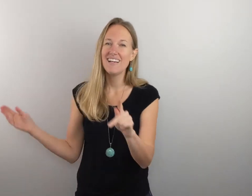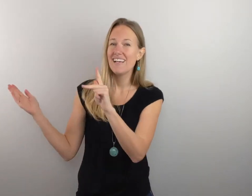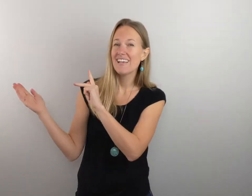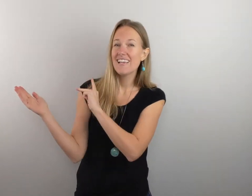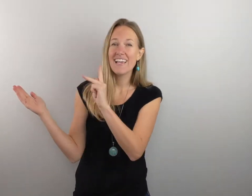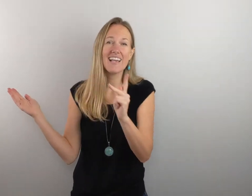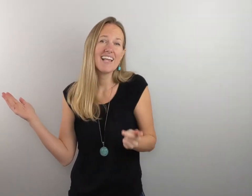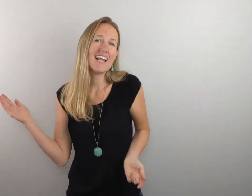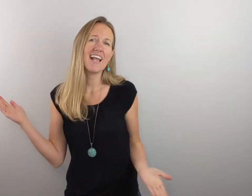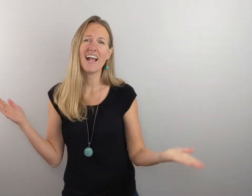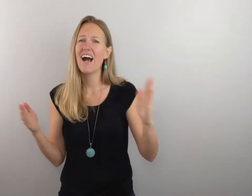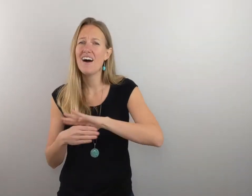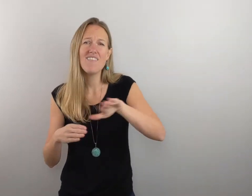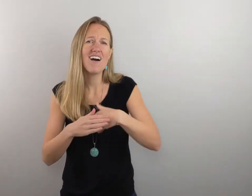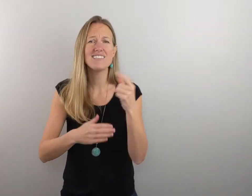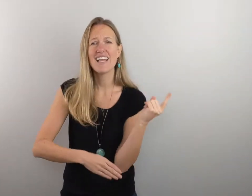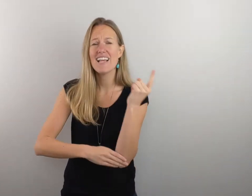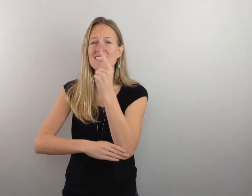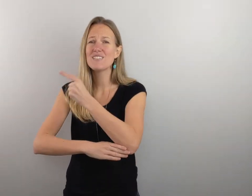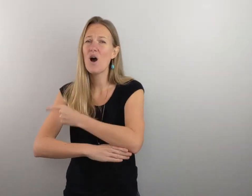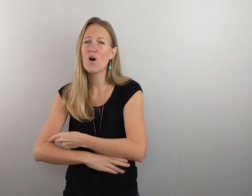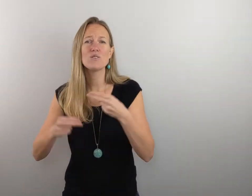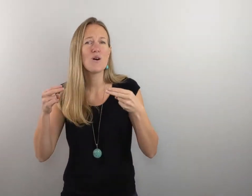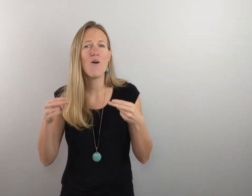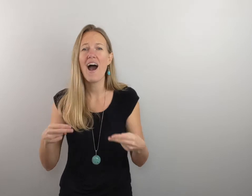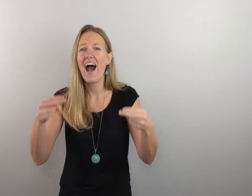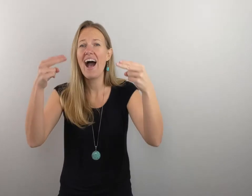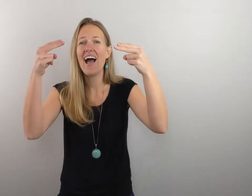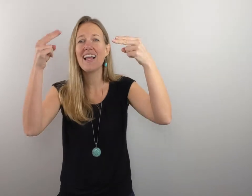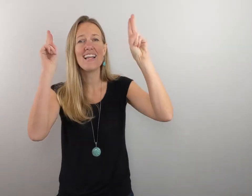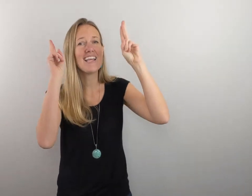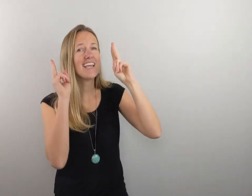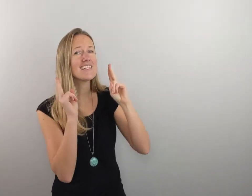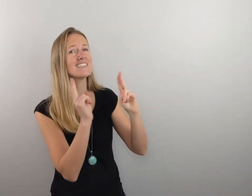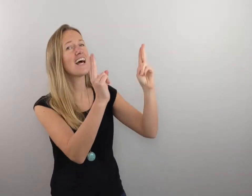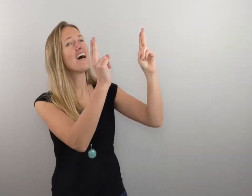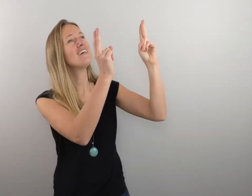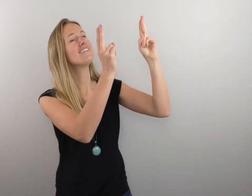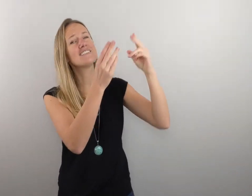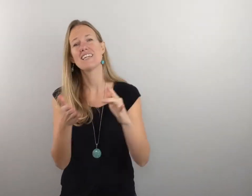King of all days, oh so highly exalted.